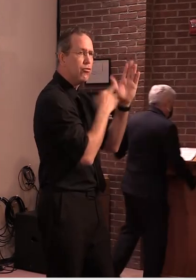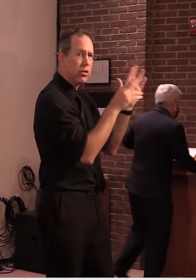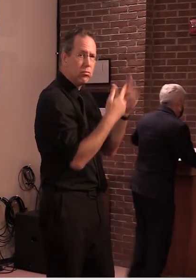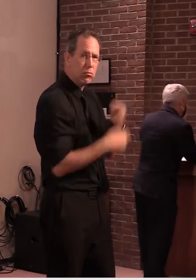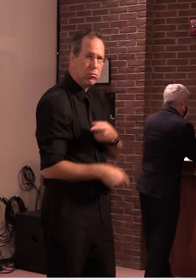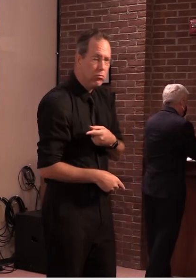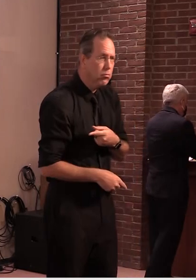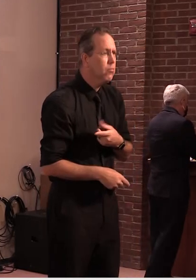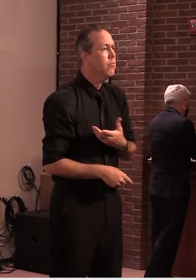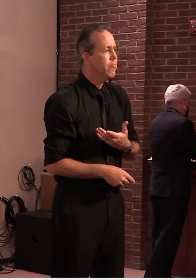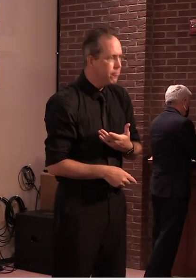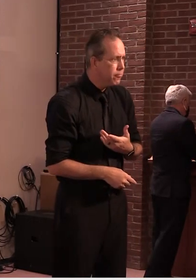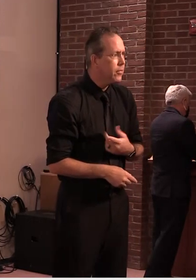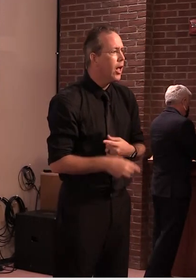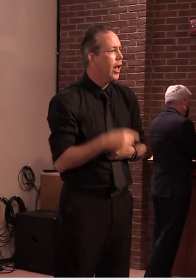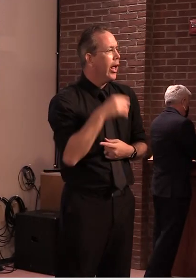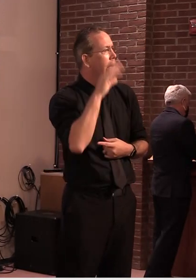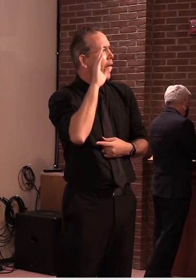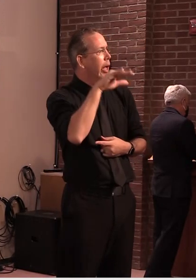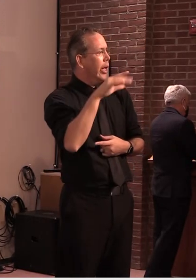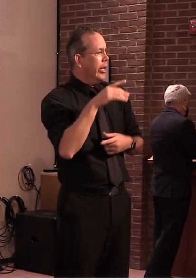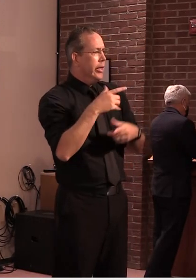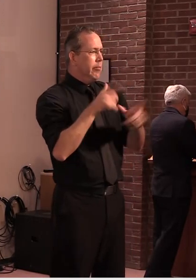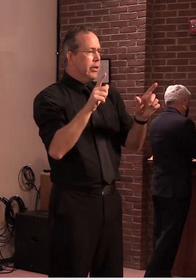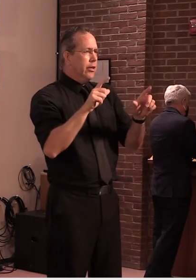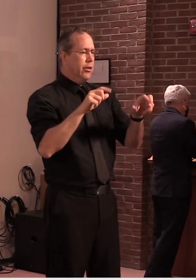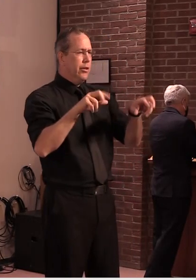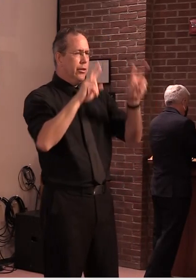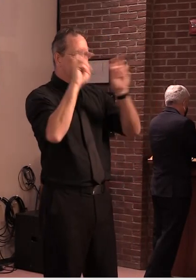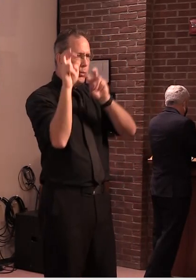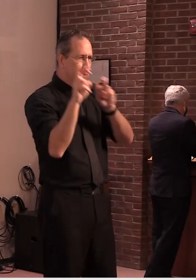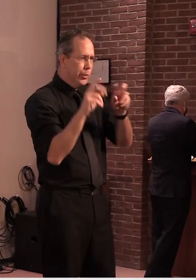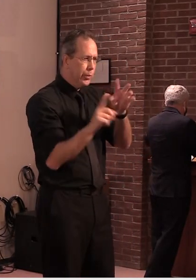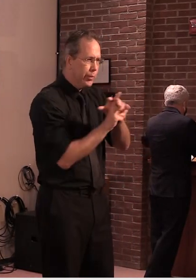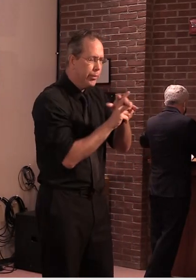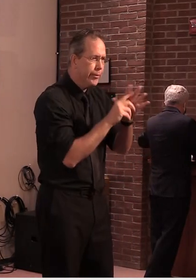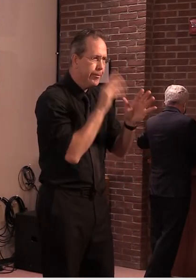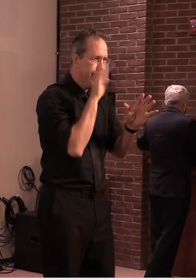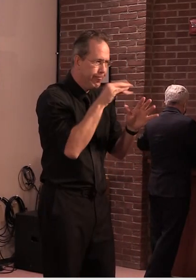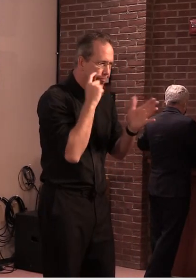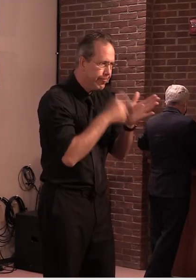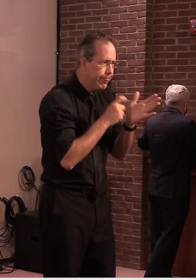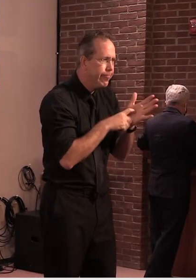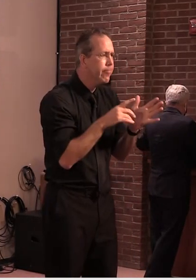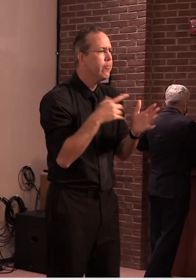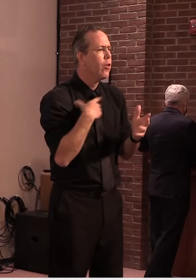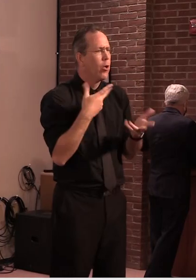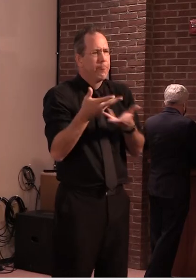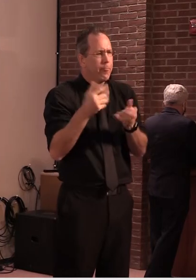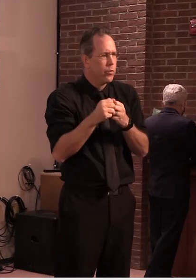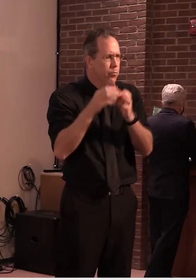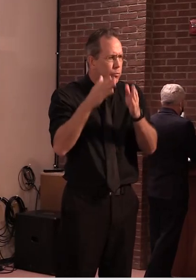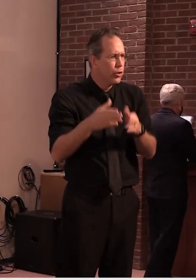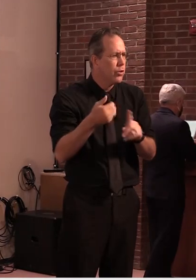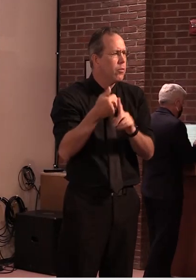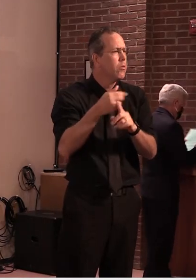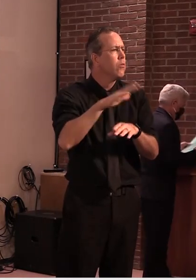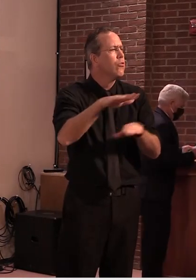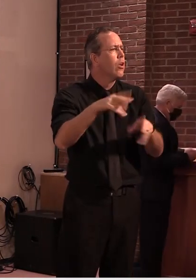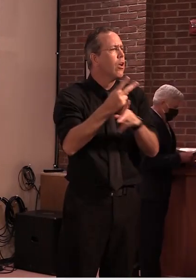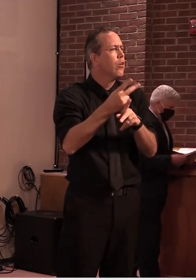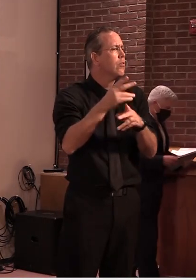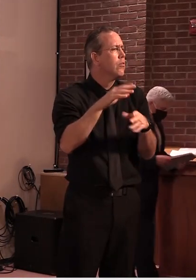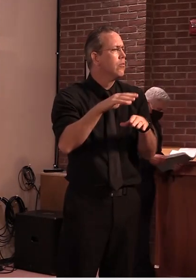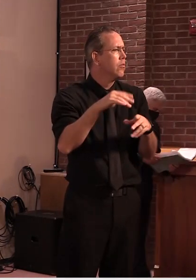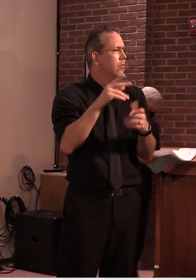I was seeing a meeting with a partner at CDD this week, Child Development Division, who oversees those programs. I know, you know, for the governor's